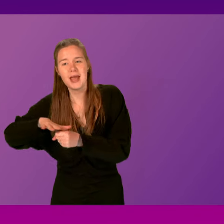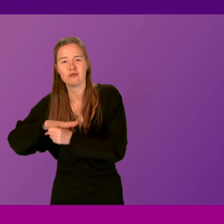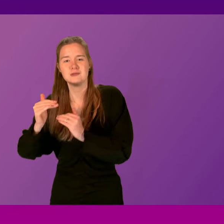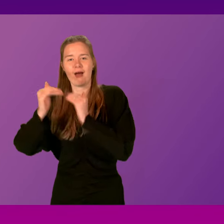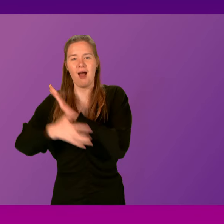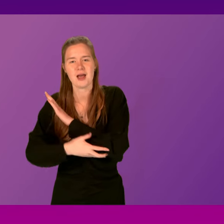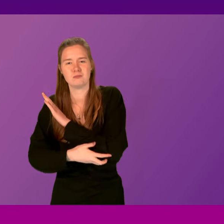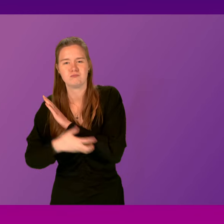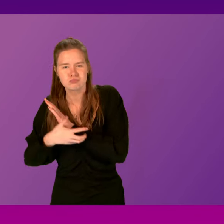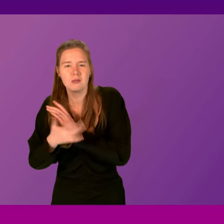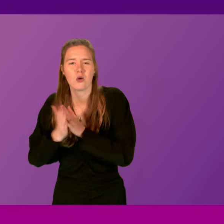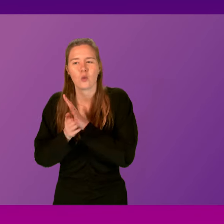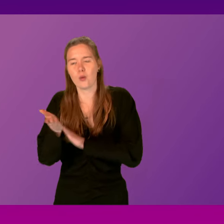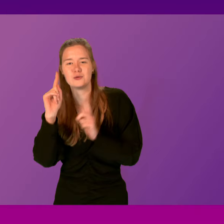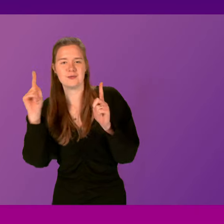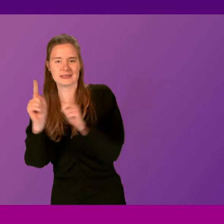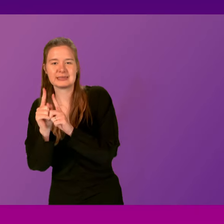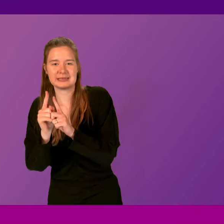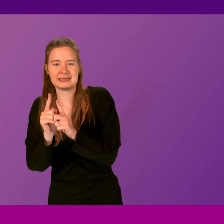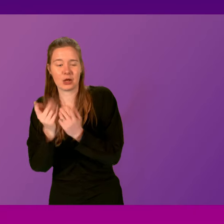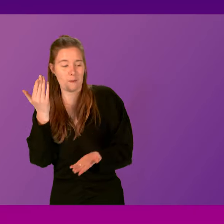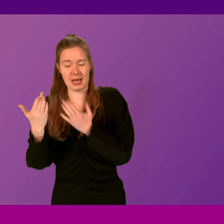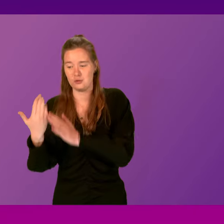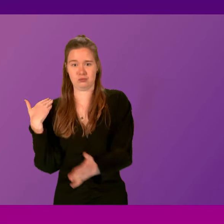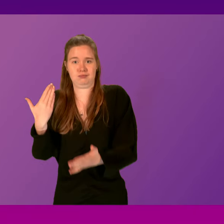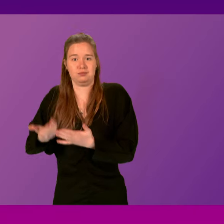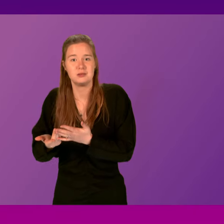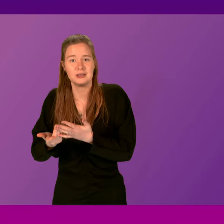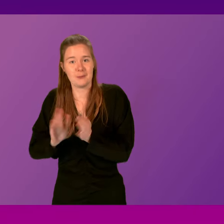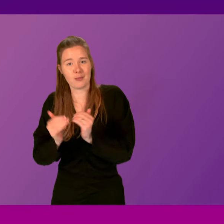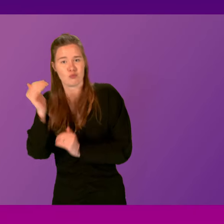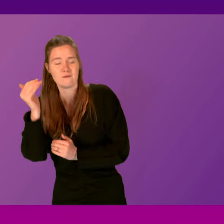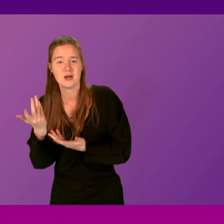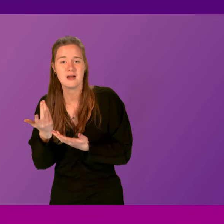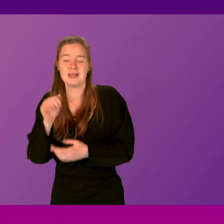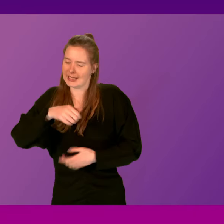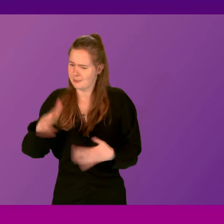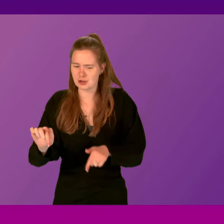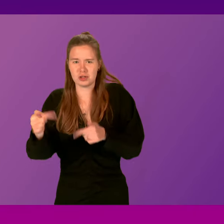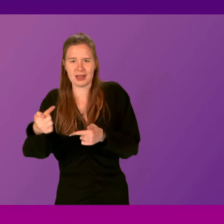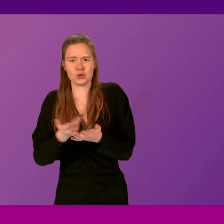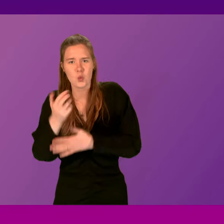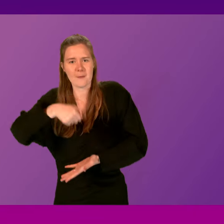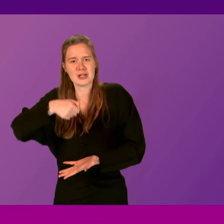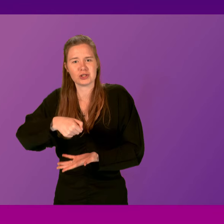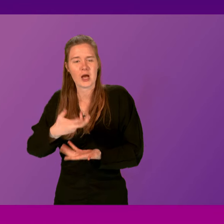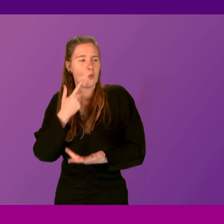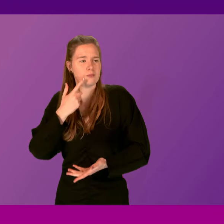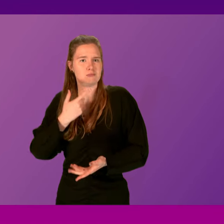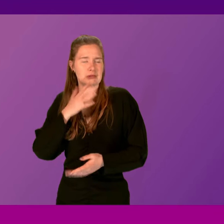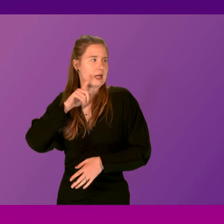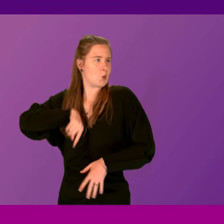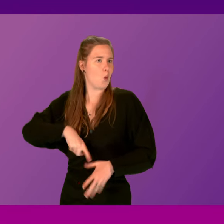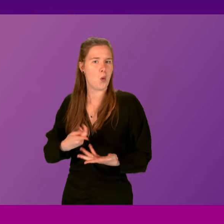higher deprivation going to university than ever before. And yes, yes, there was challenges in the budget. I'm not going to pretend